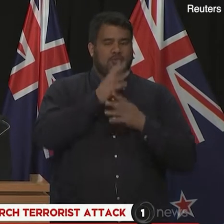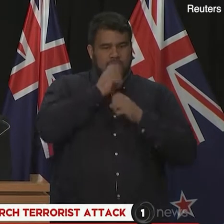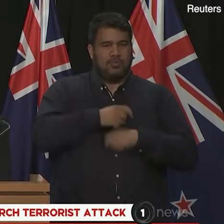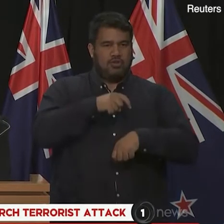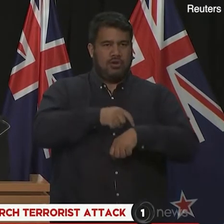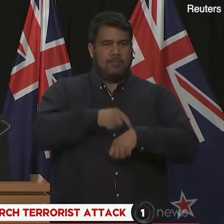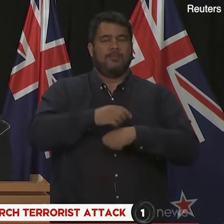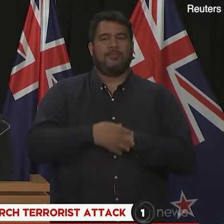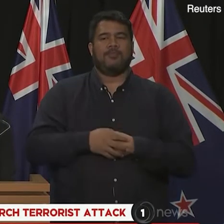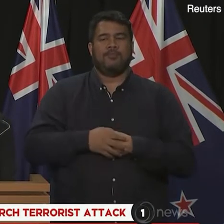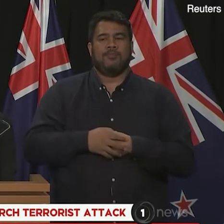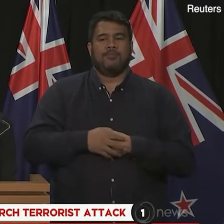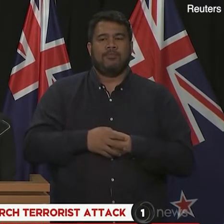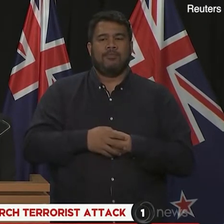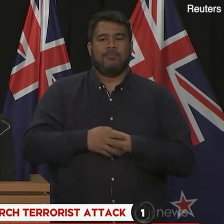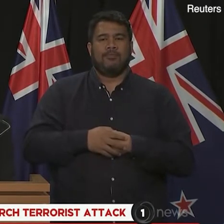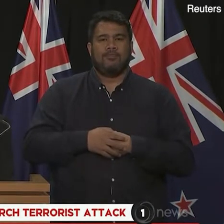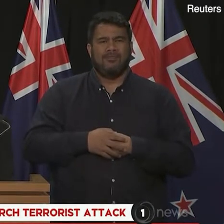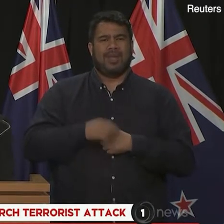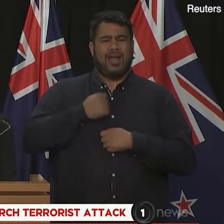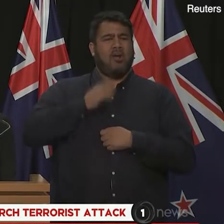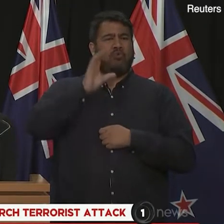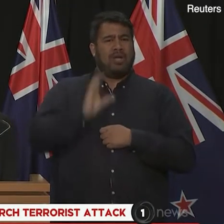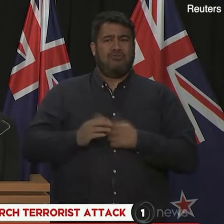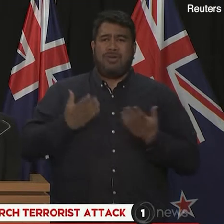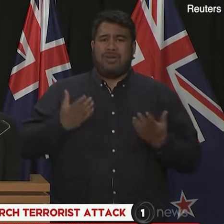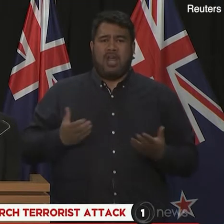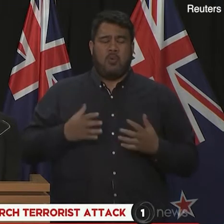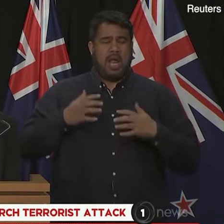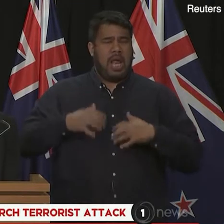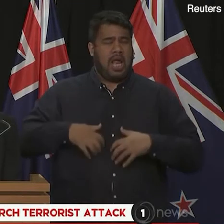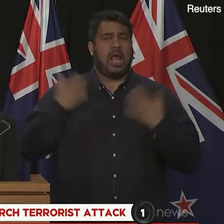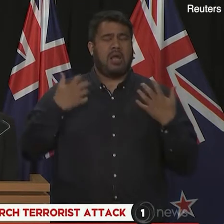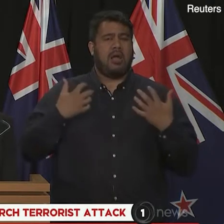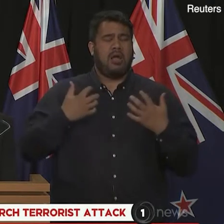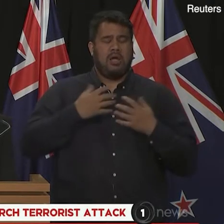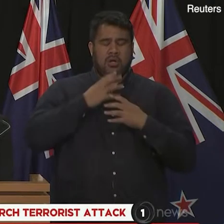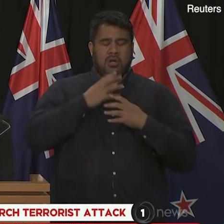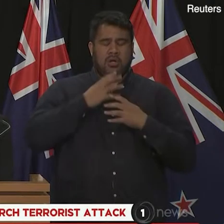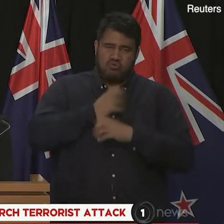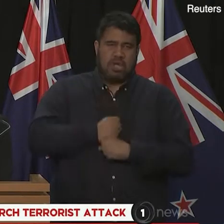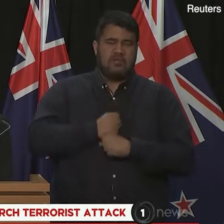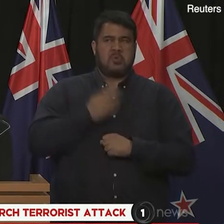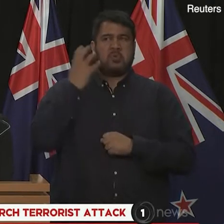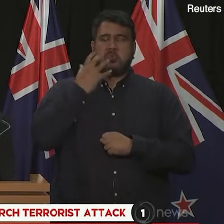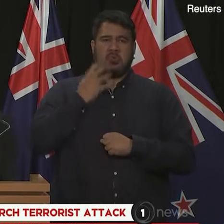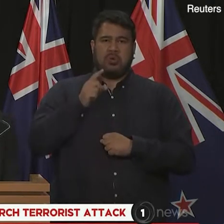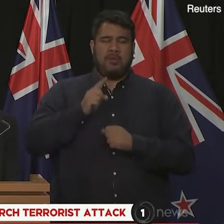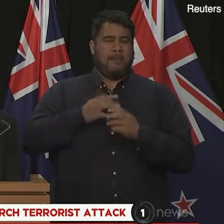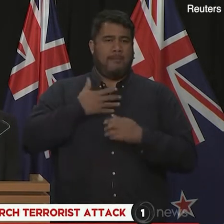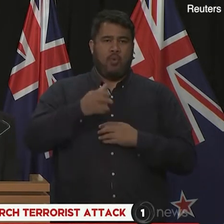with a form of grief and anger that we have not experienced before, we are seeking answers.